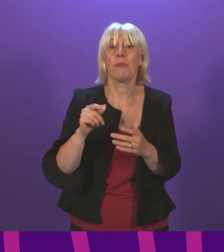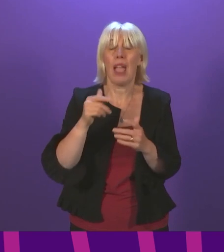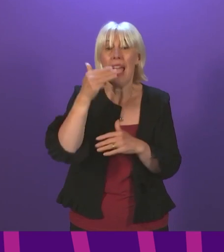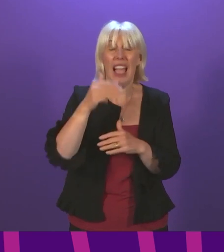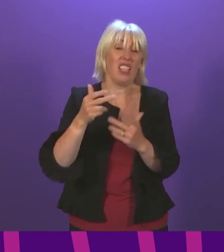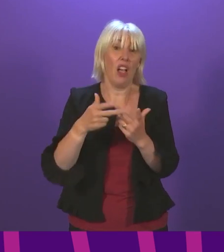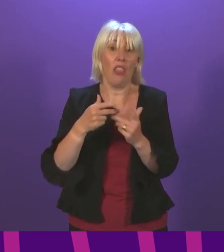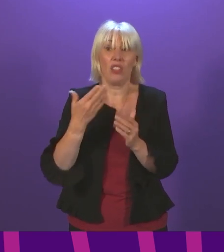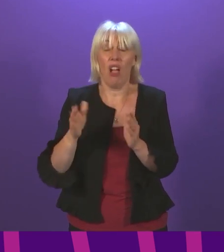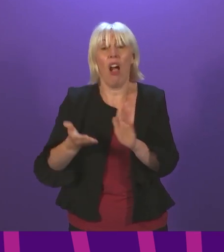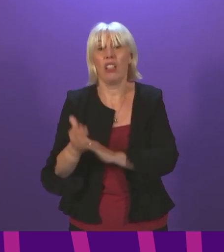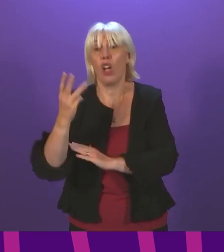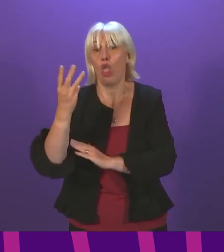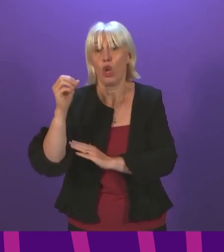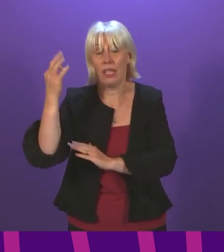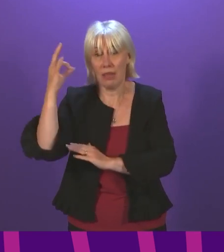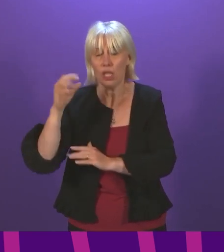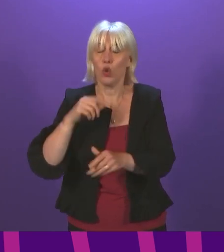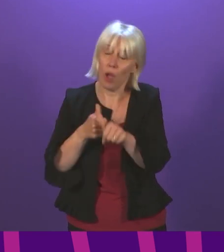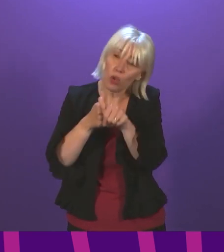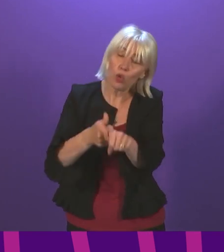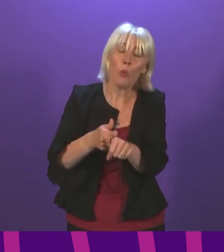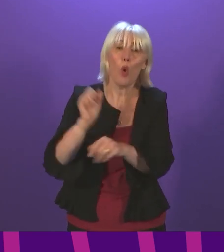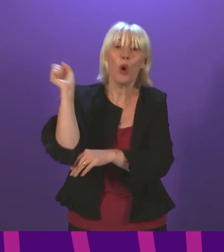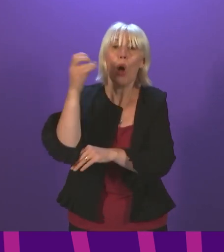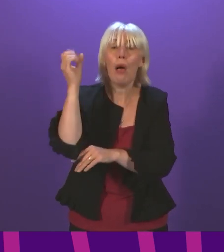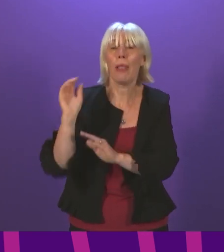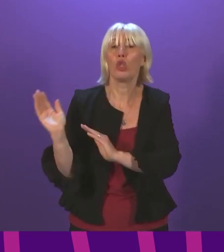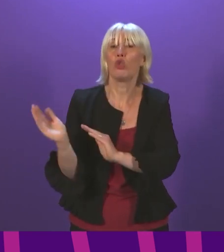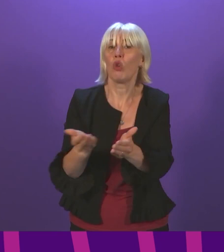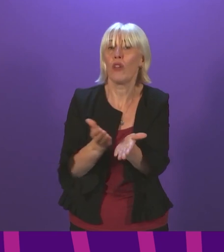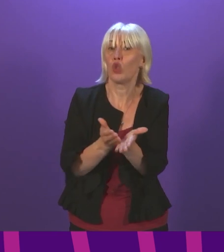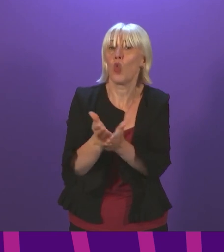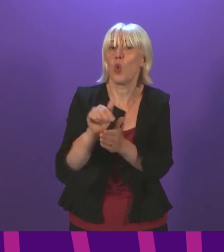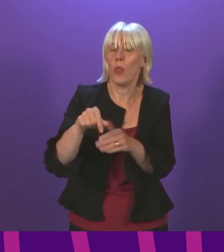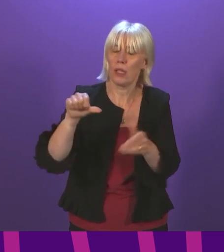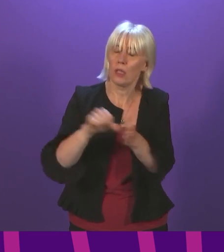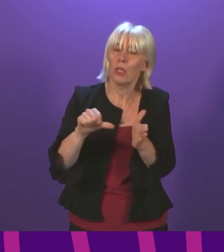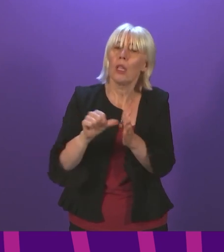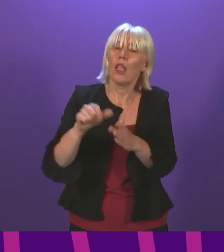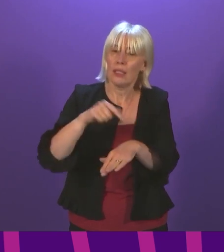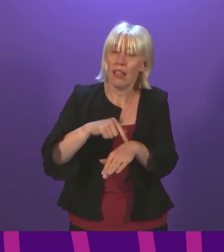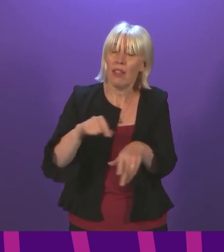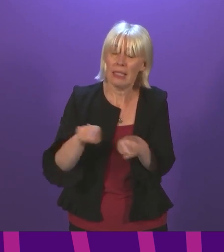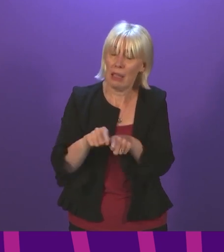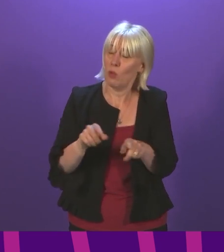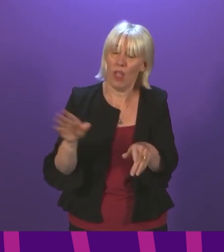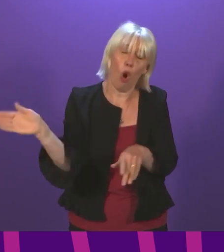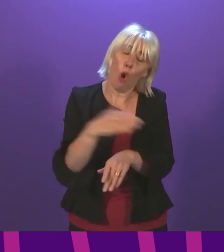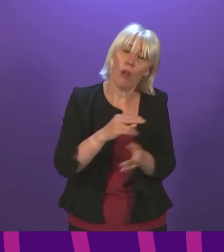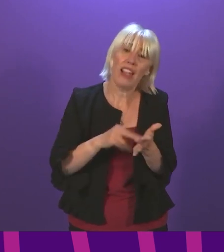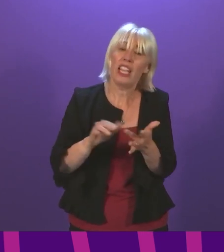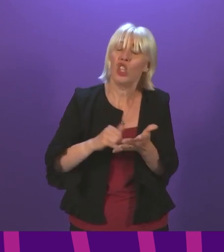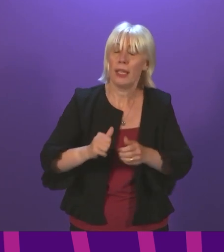So we will continue to support our ambulance service through this challenging period as we will continue to support the entirety of the National Health Service.